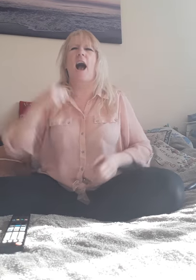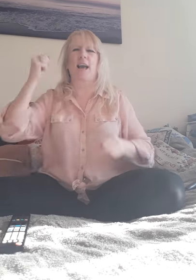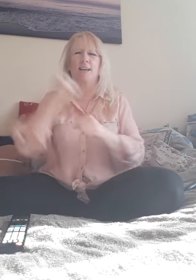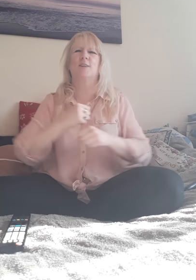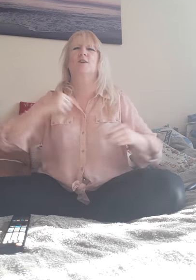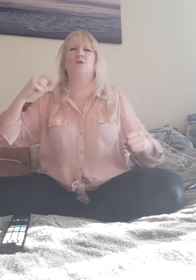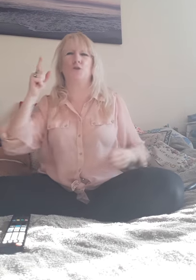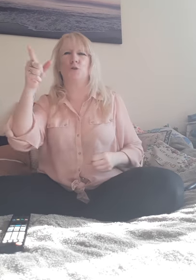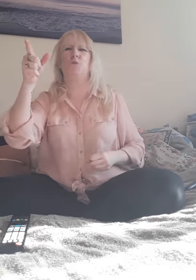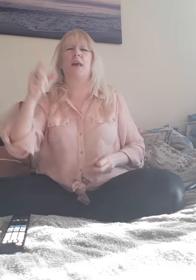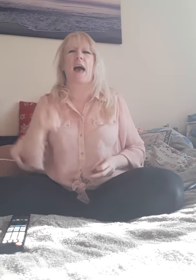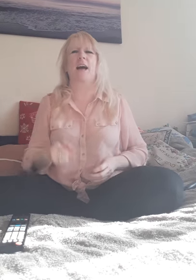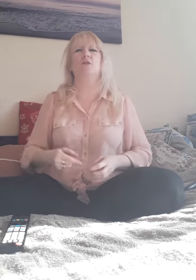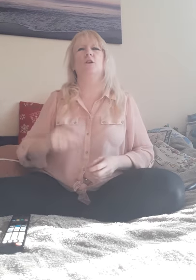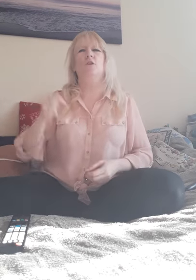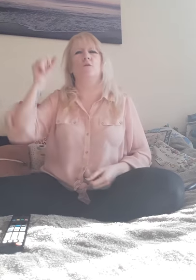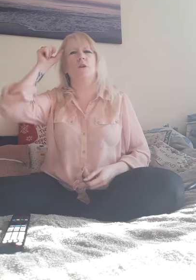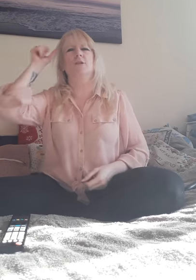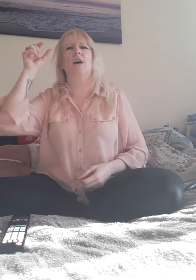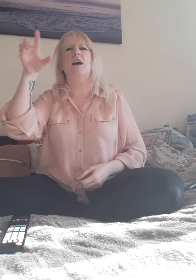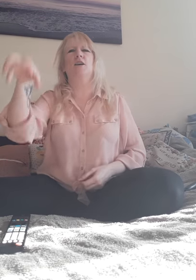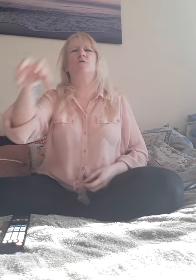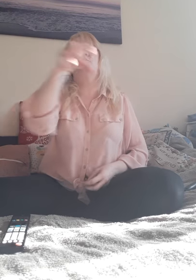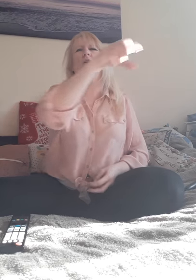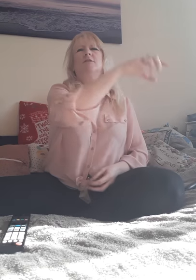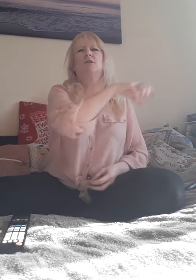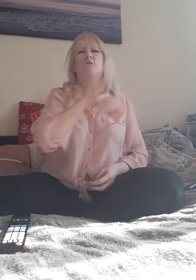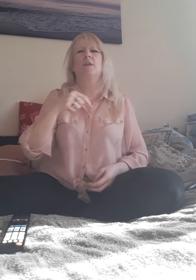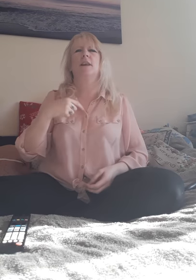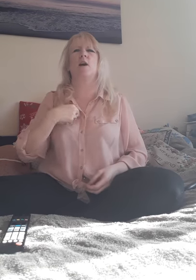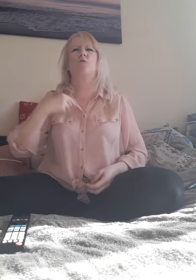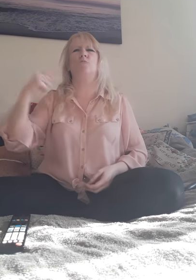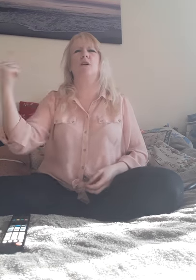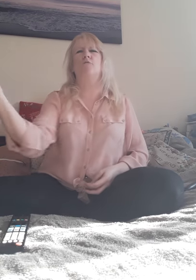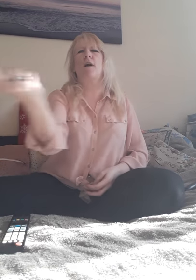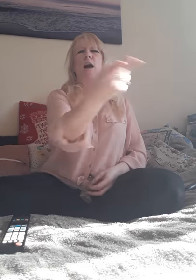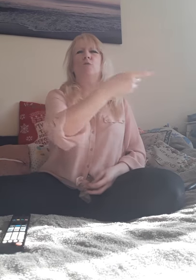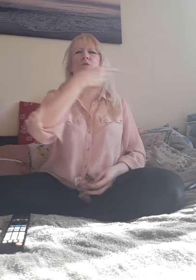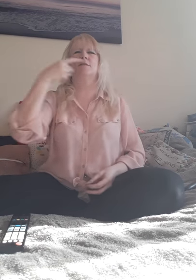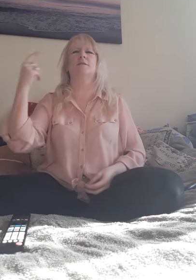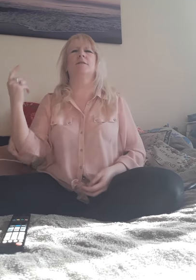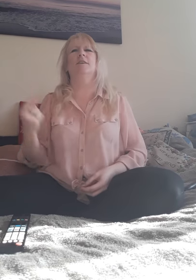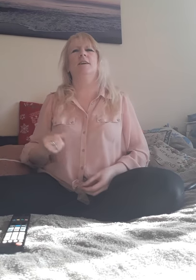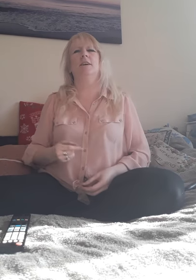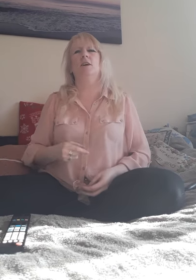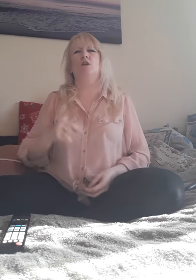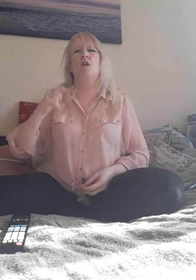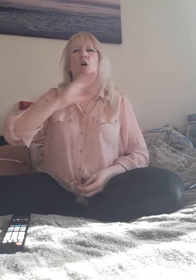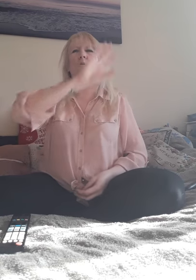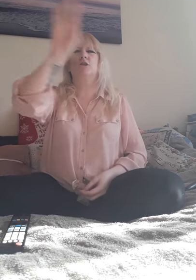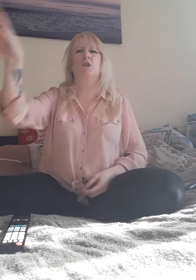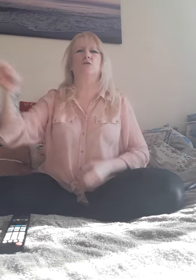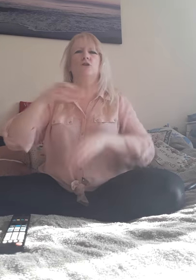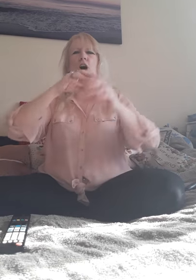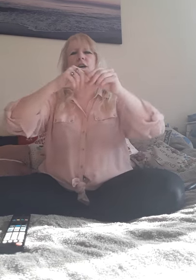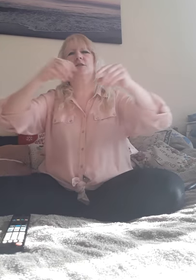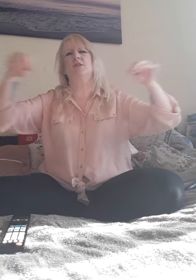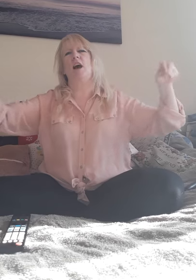do anything for for I know the territory of the round It'll all turn to dust and